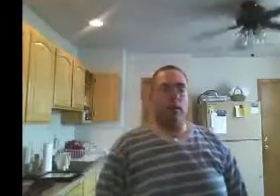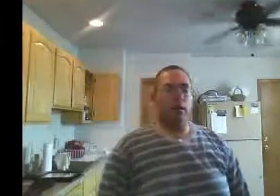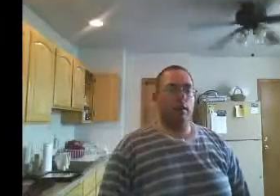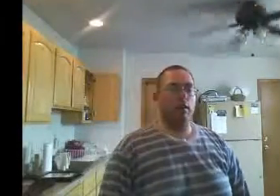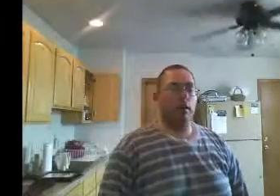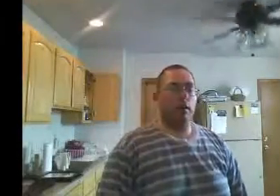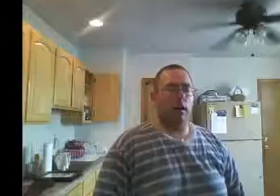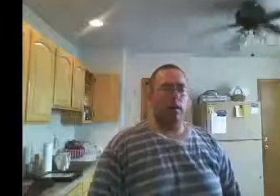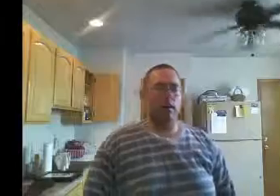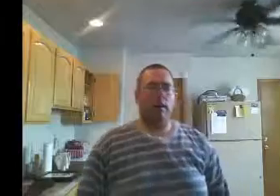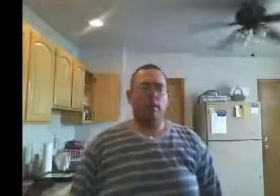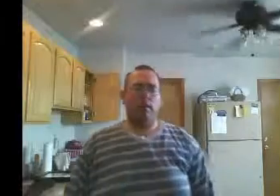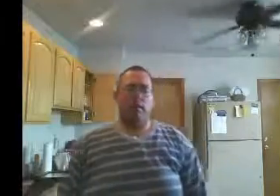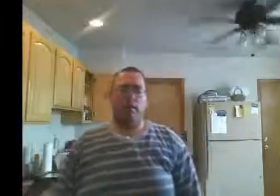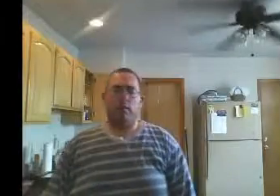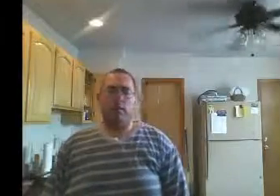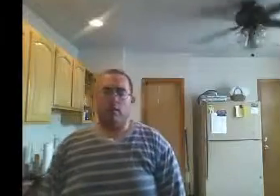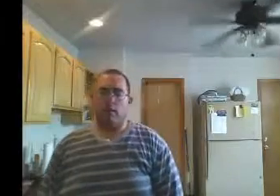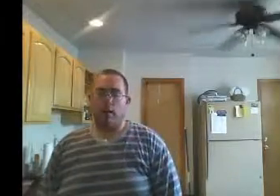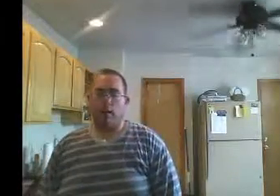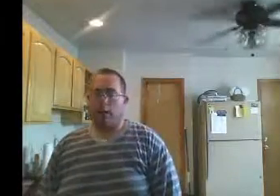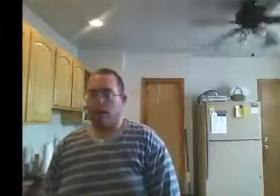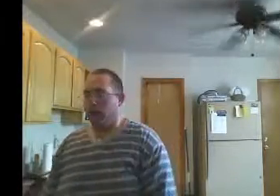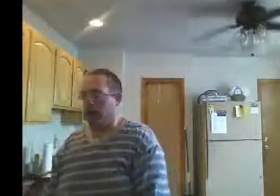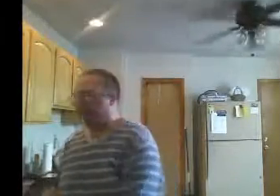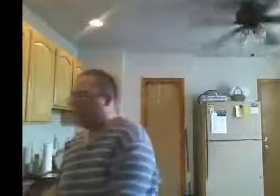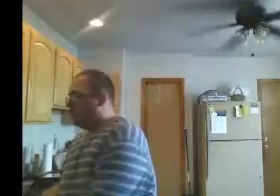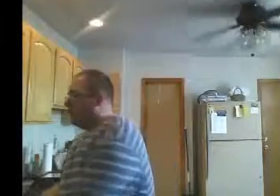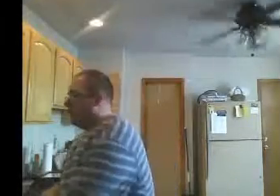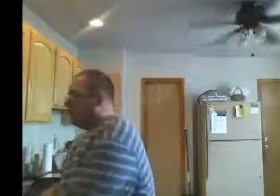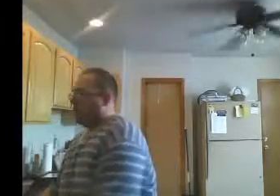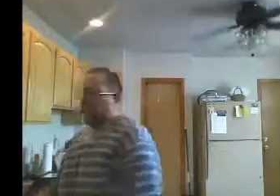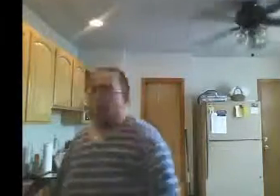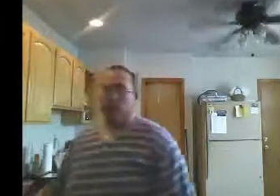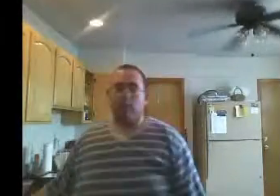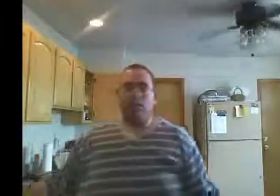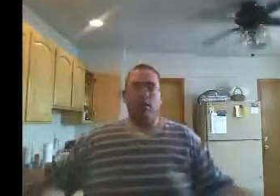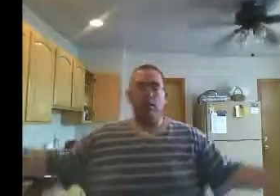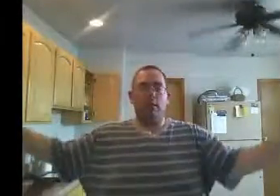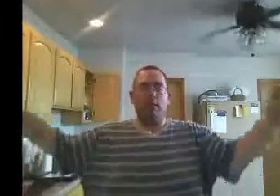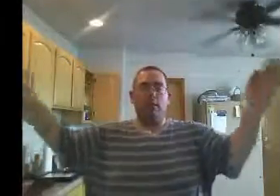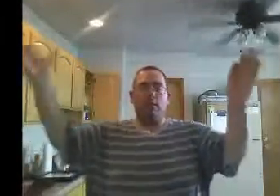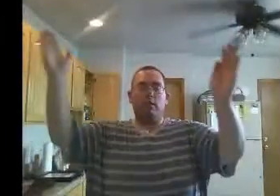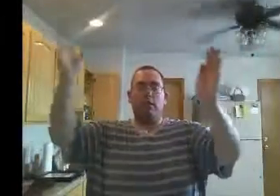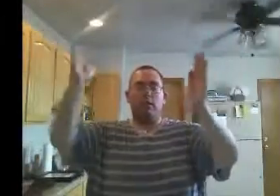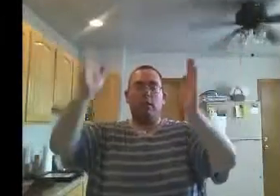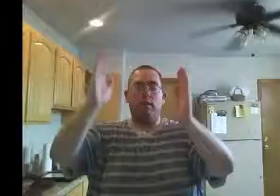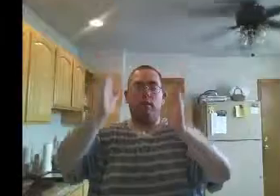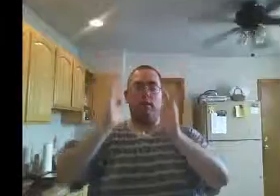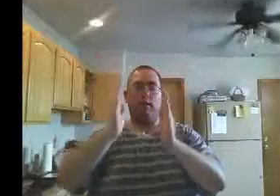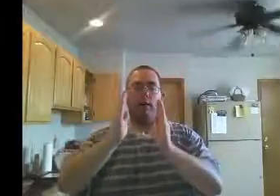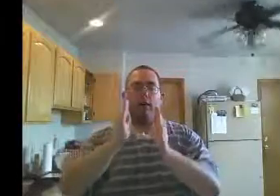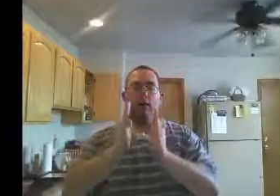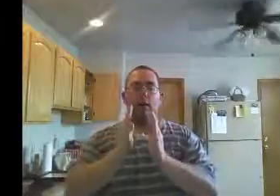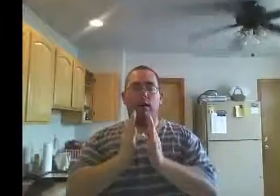has conquered the night. Let us build the city of God.